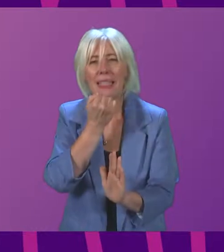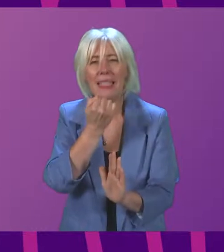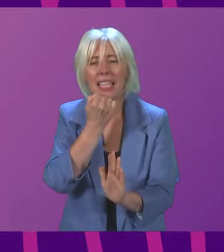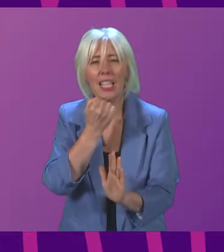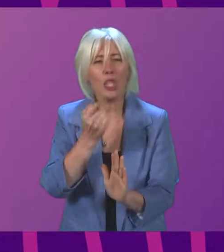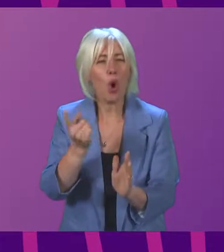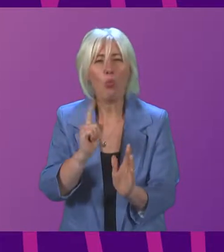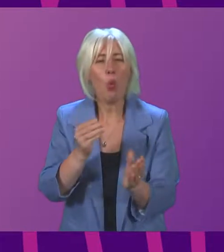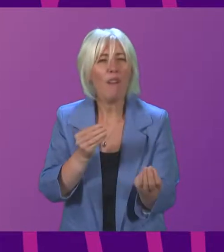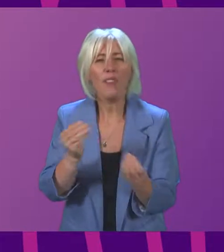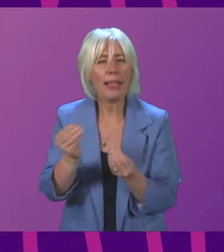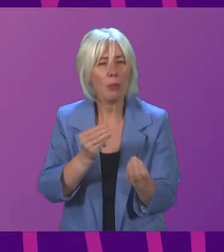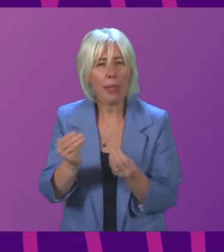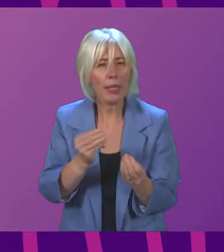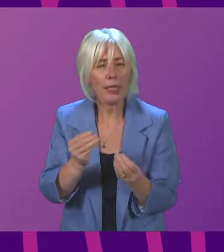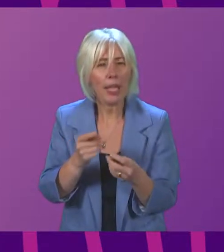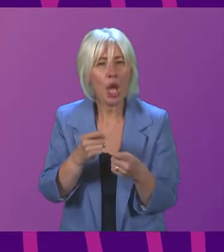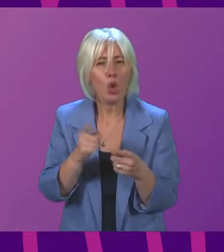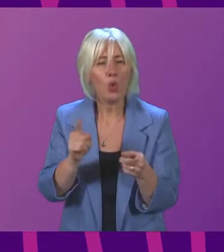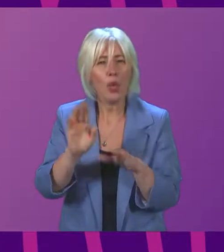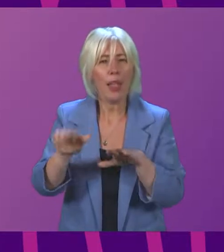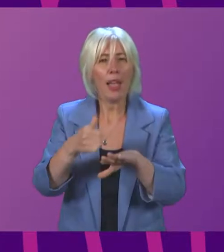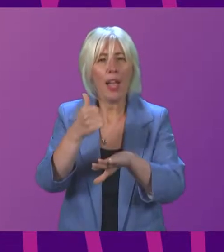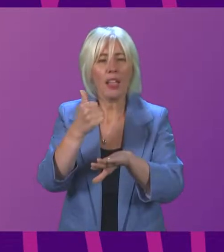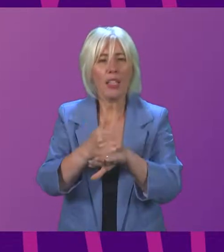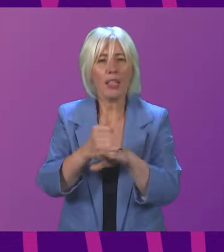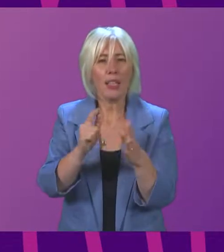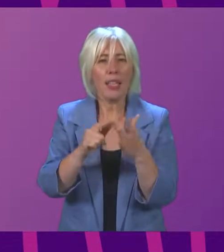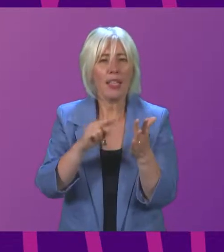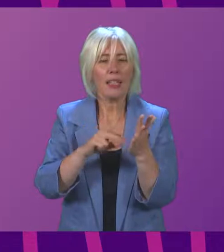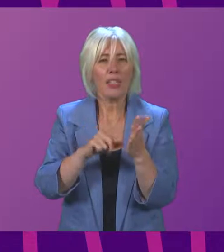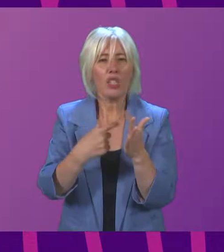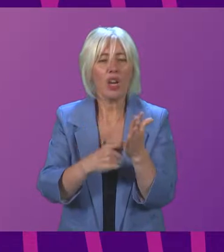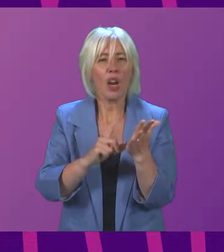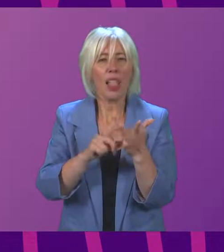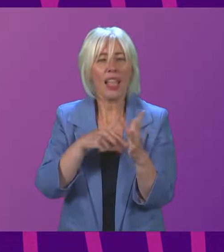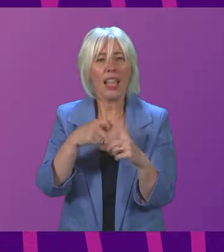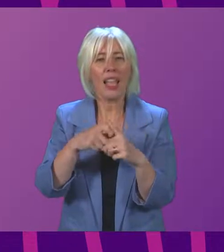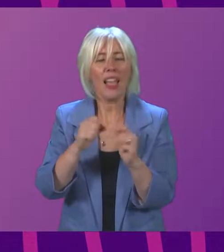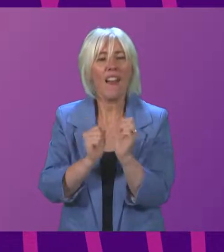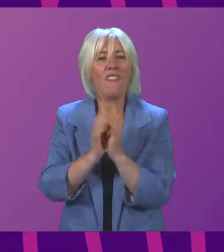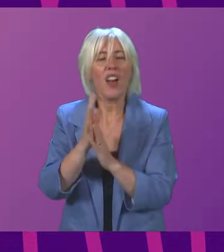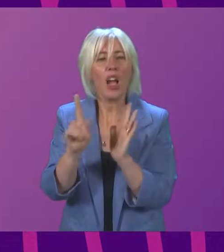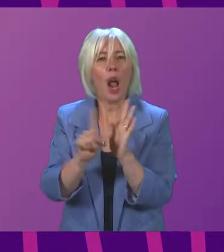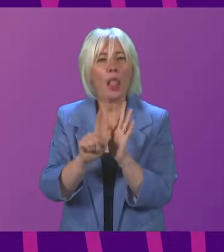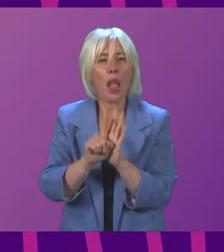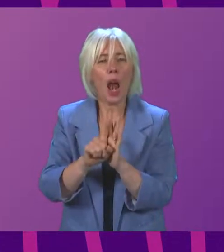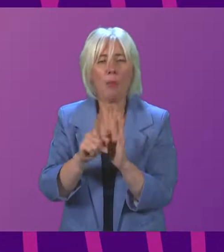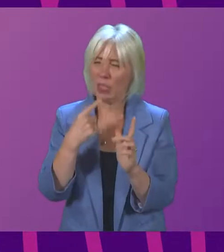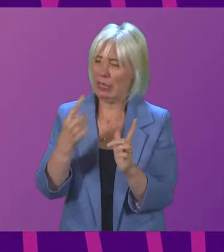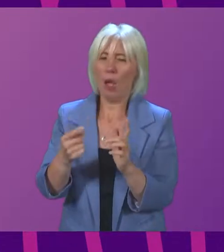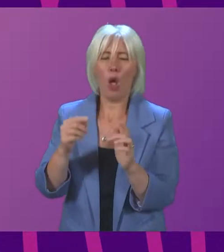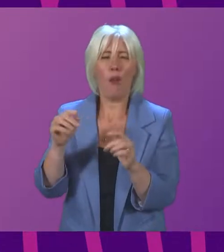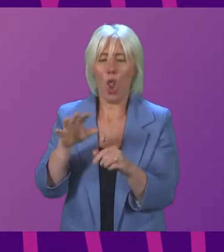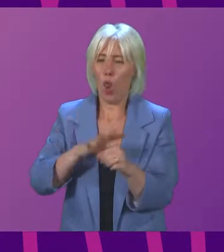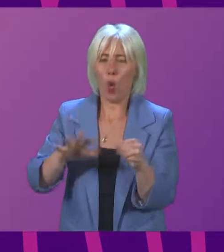flexibility will be afforded to the installation of interlinked fire alarms in light of recent reports about available funding for